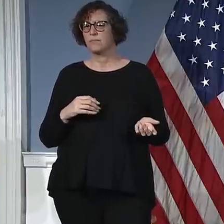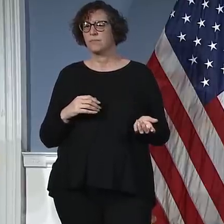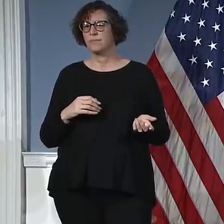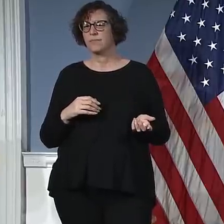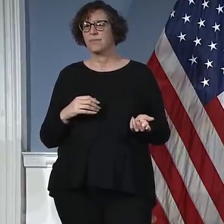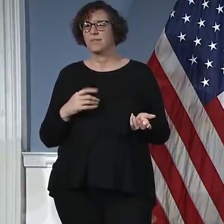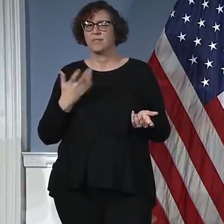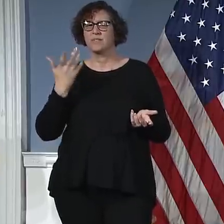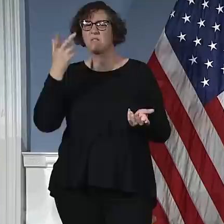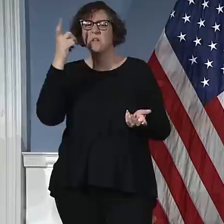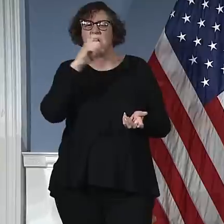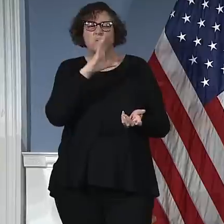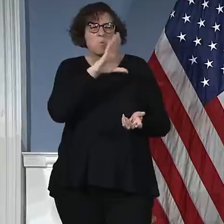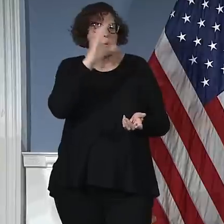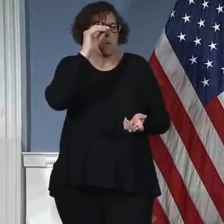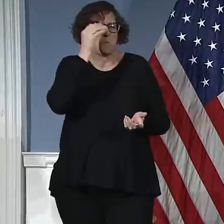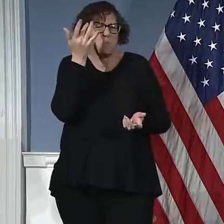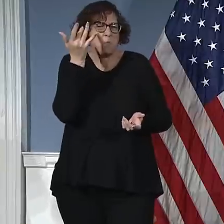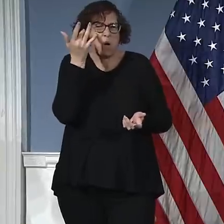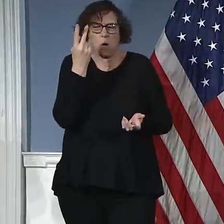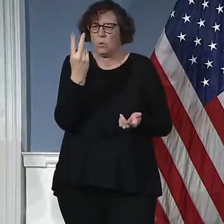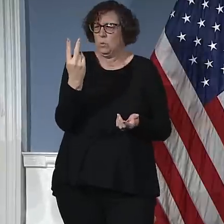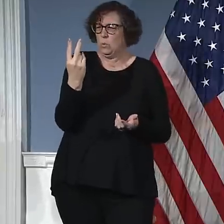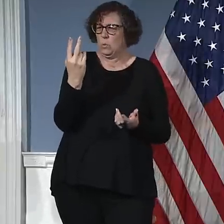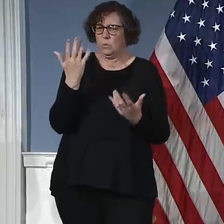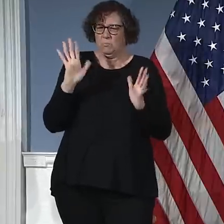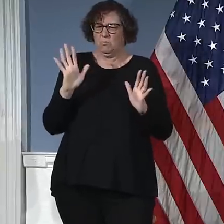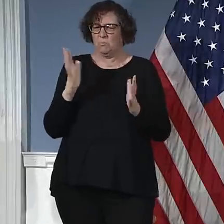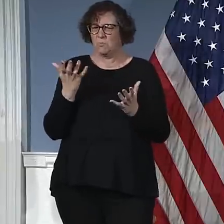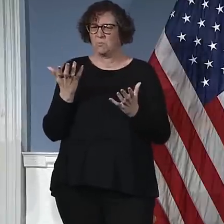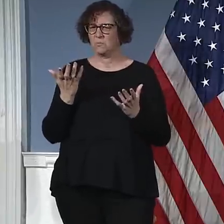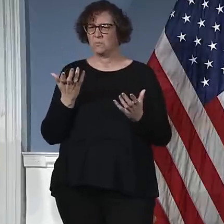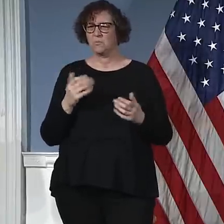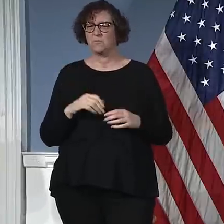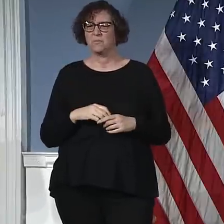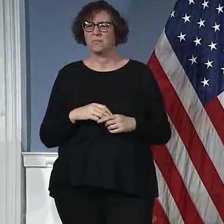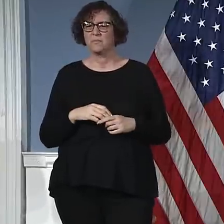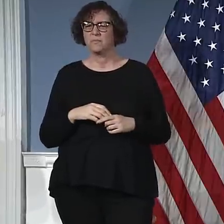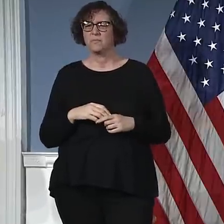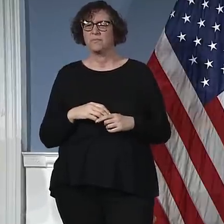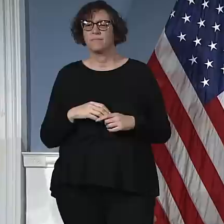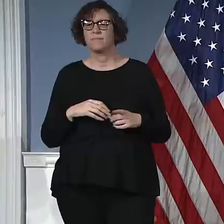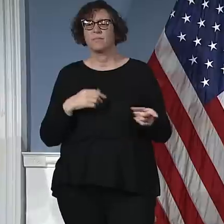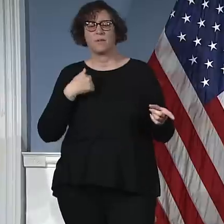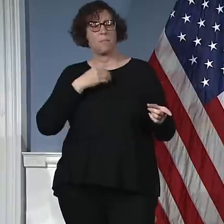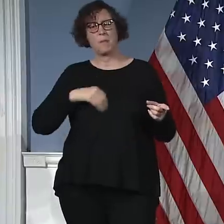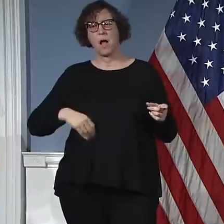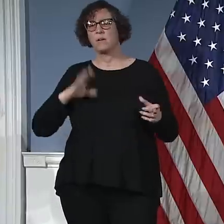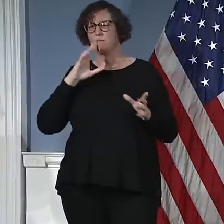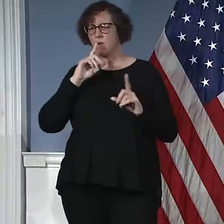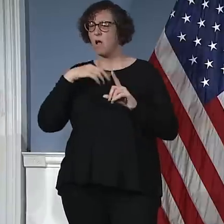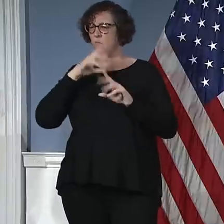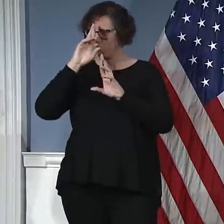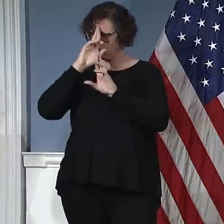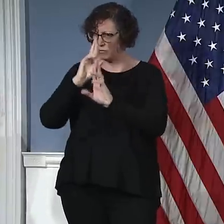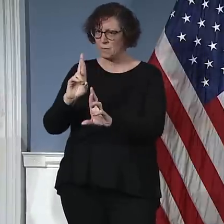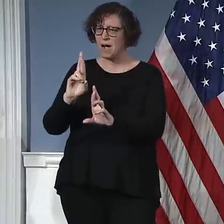I've, I'm going to very respectfully answer, but I'm also going to refer you to what I said earlier in this press conference and what I said in detail